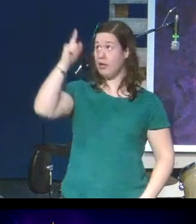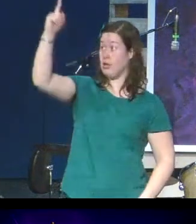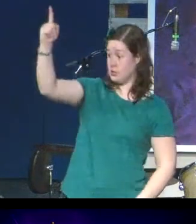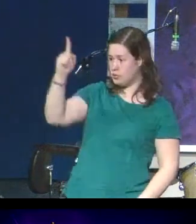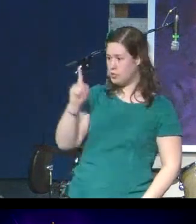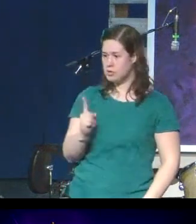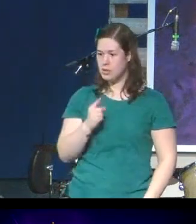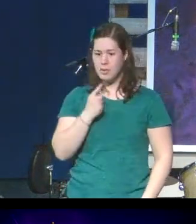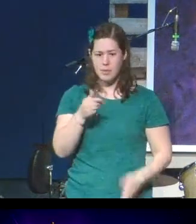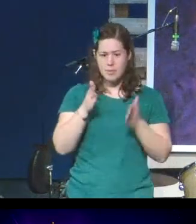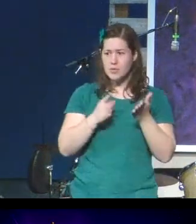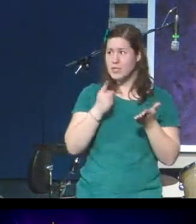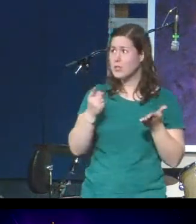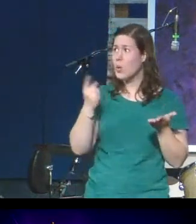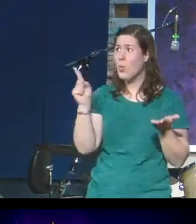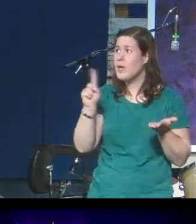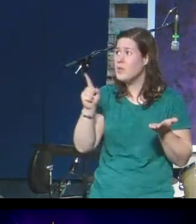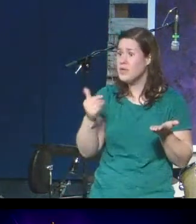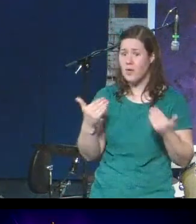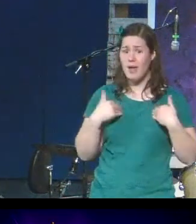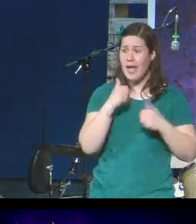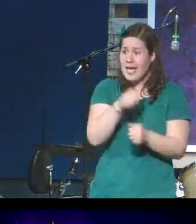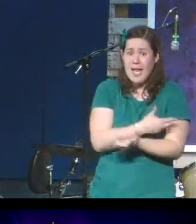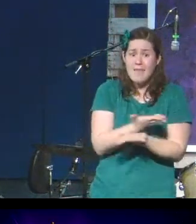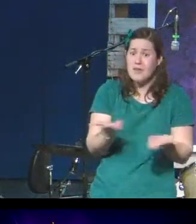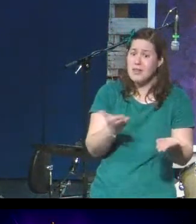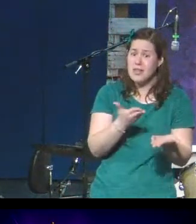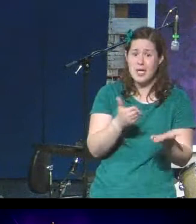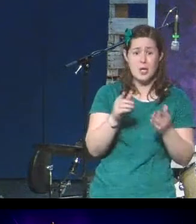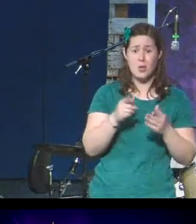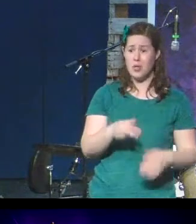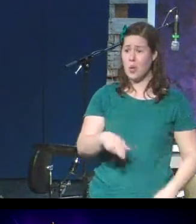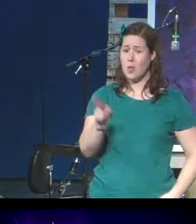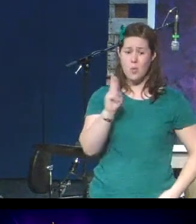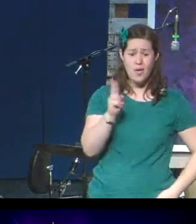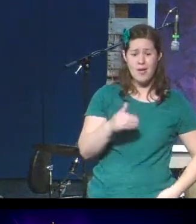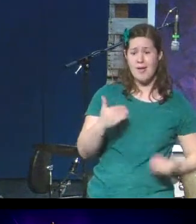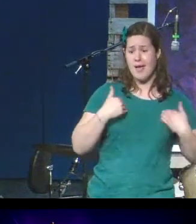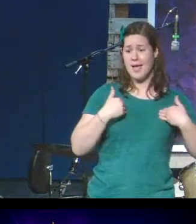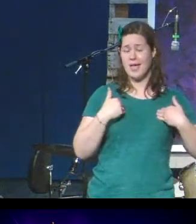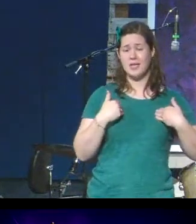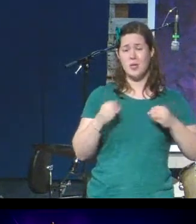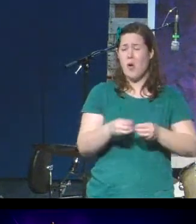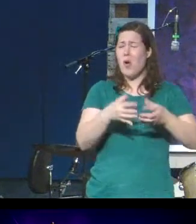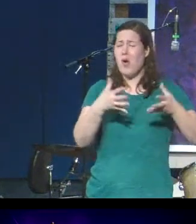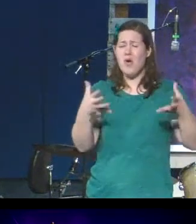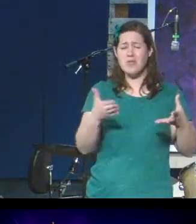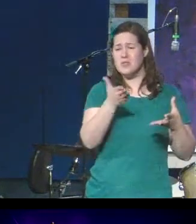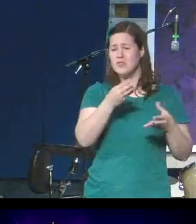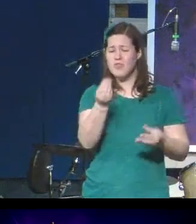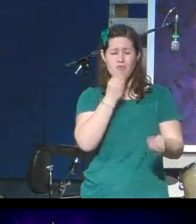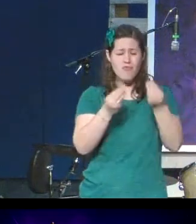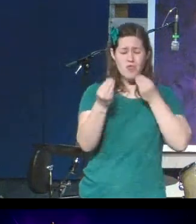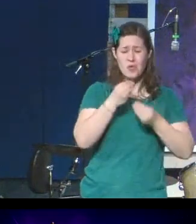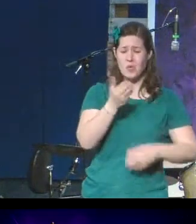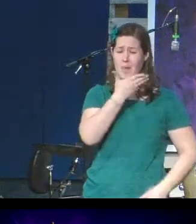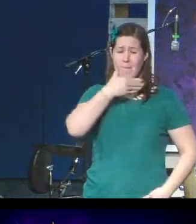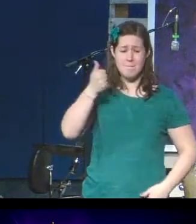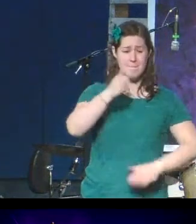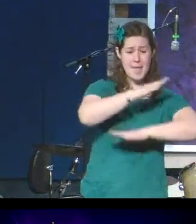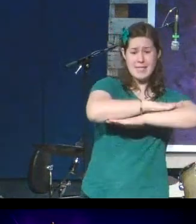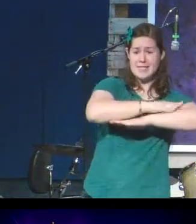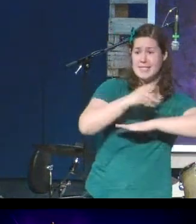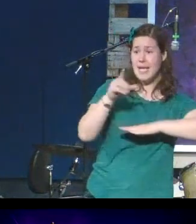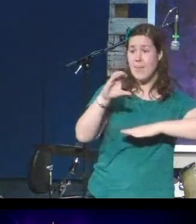time? I had everything ready. I had all this food. I put on my best tablecloth. All these people kept showing up, and now I have nothing to show for it.